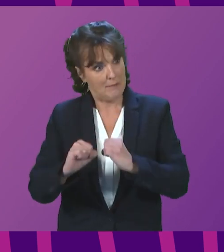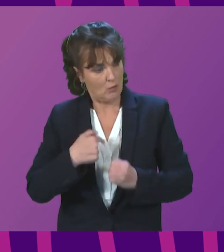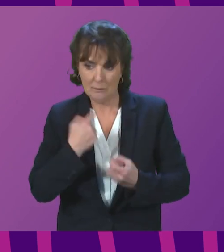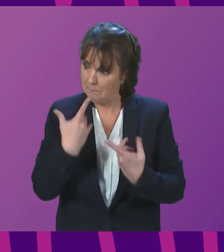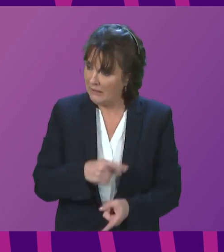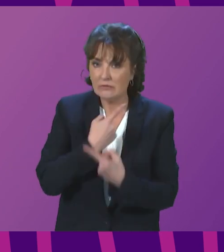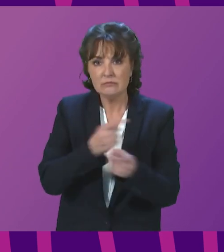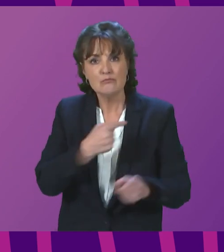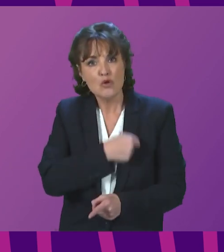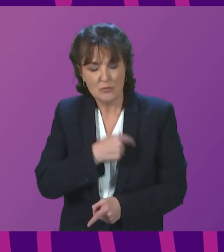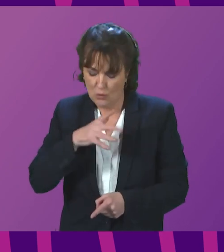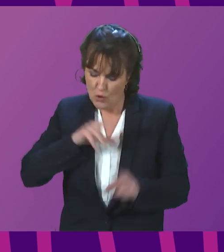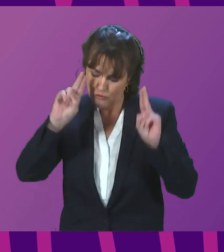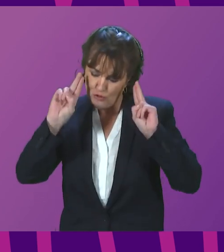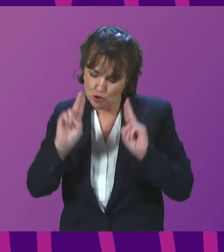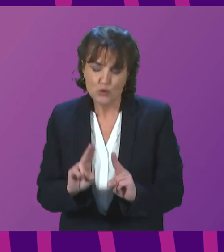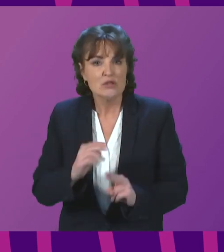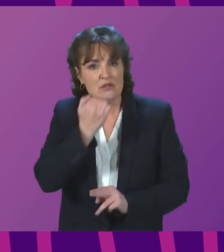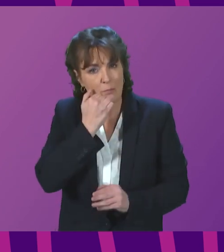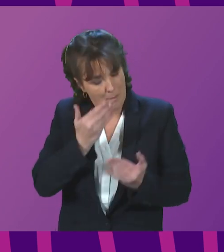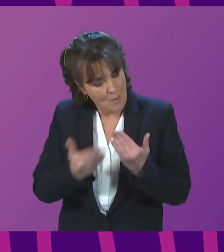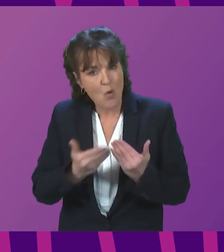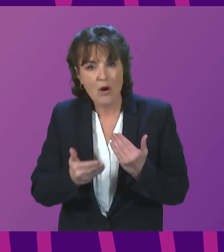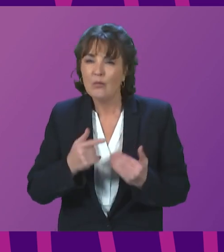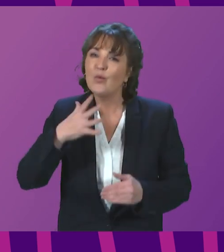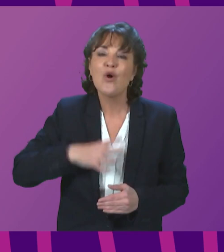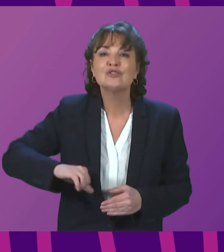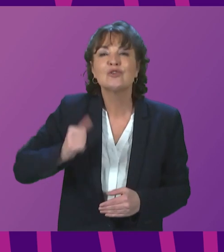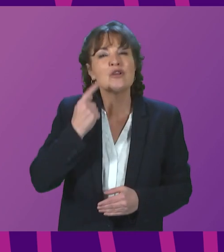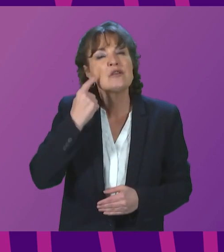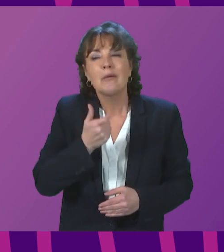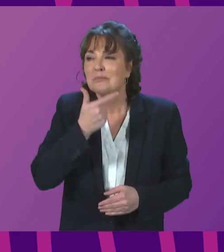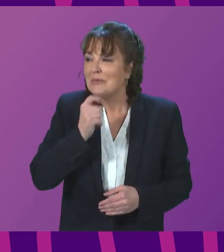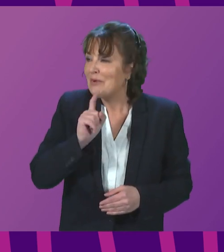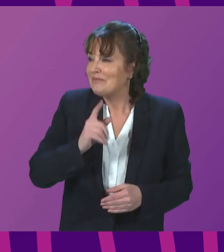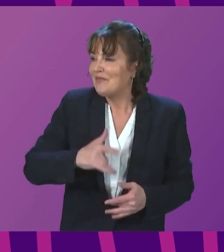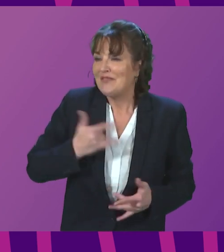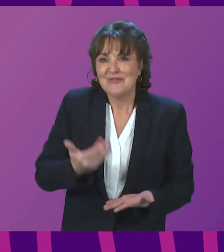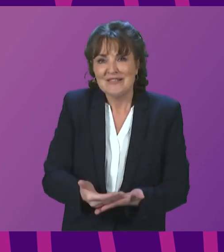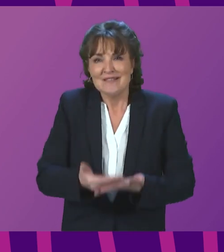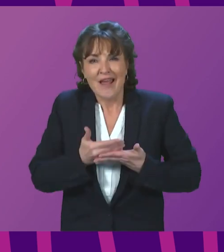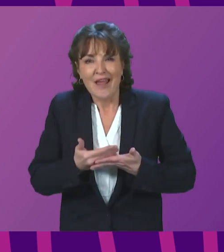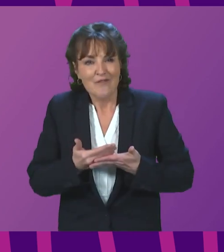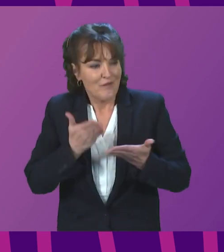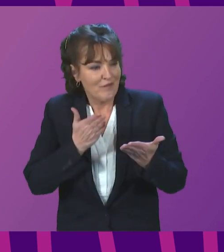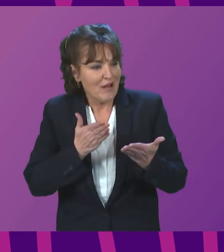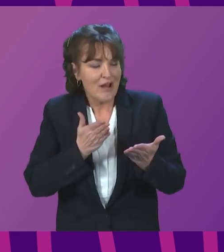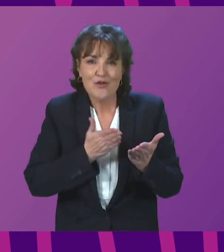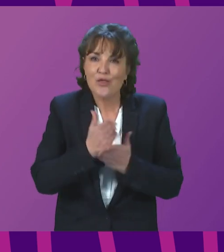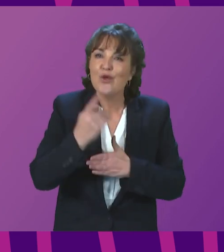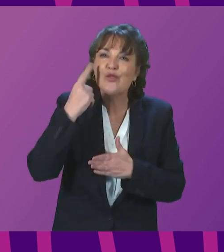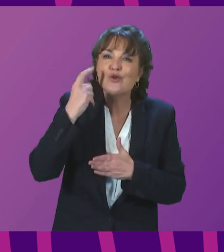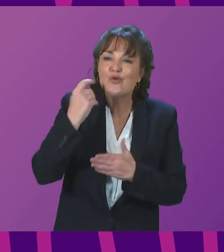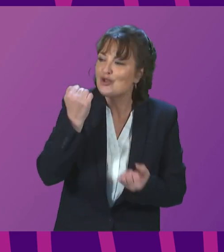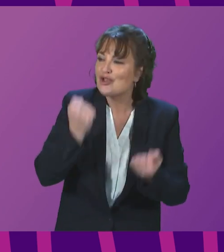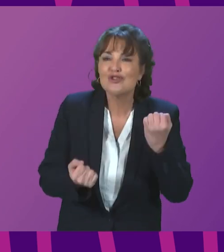we are committed to reducing this number further. We all want Scotland's young people to be safeguarded within the youth justice system and kept